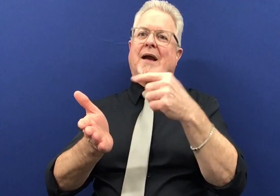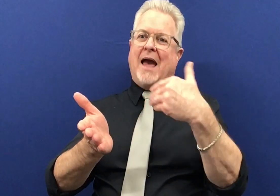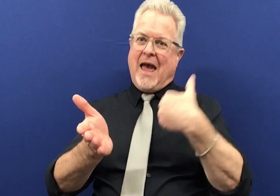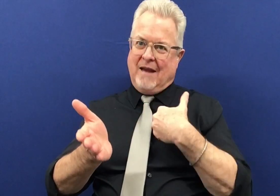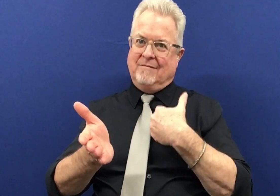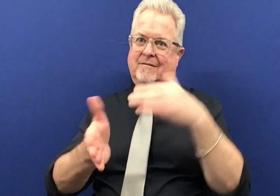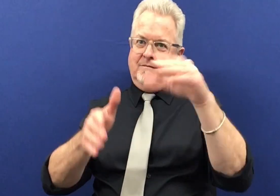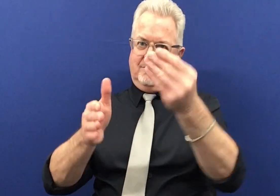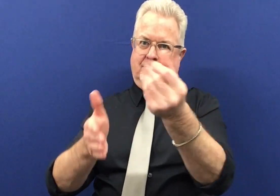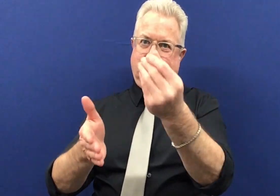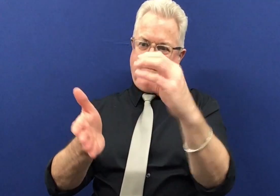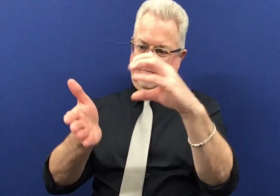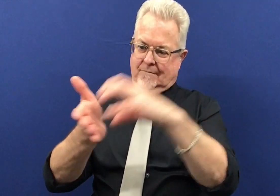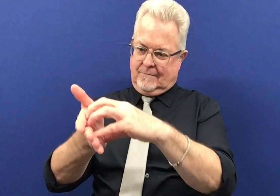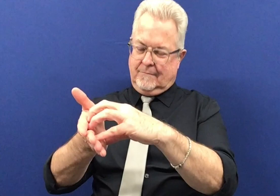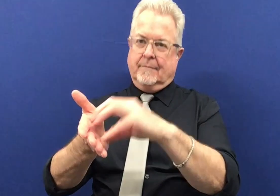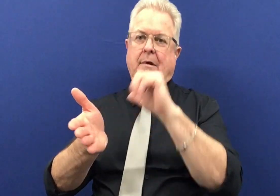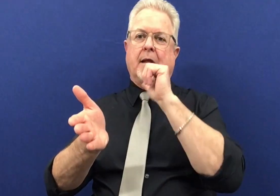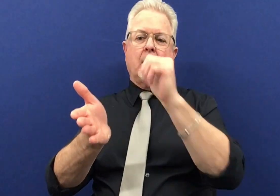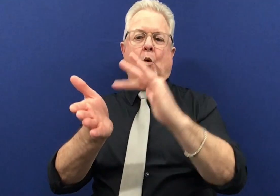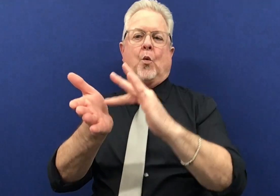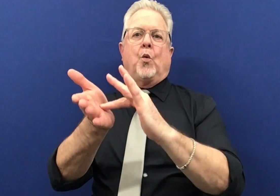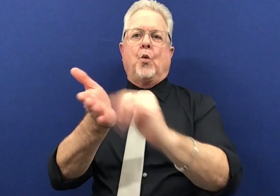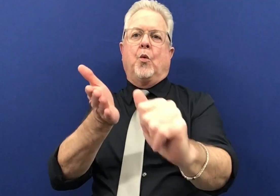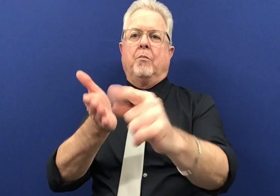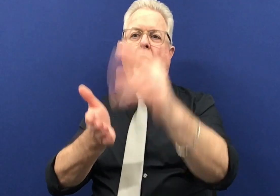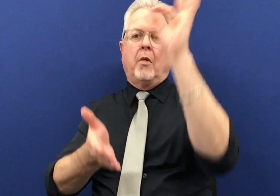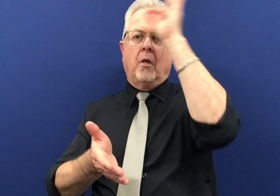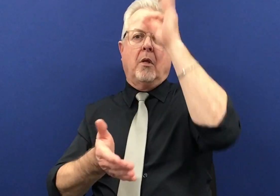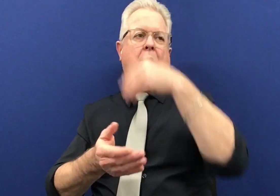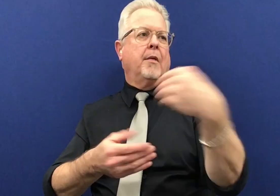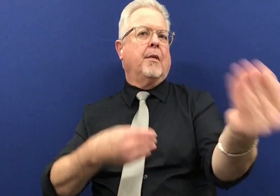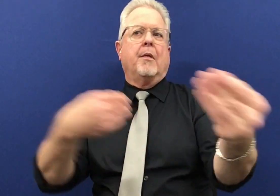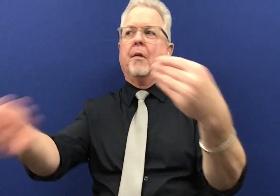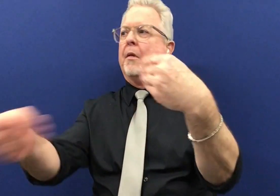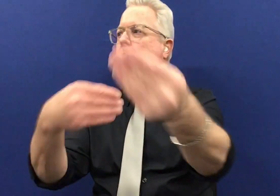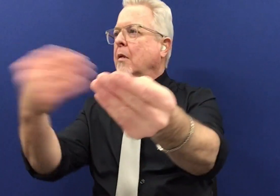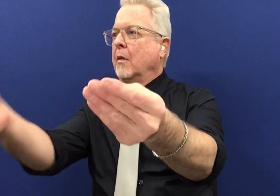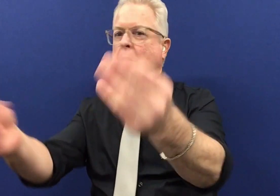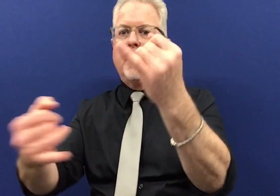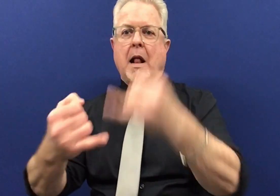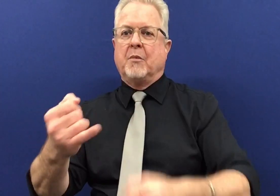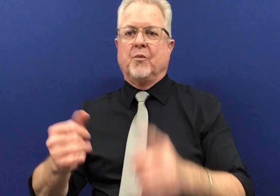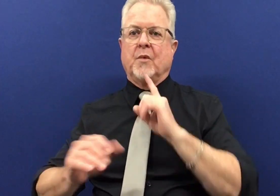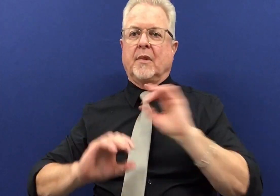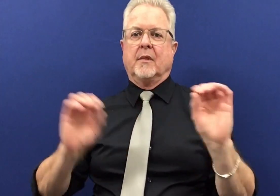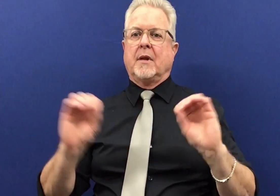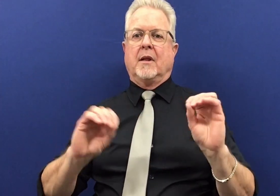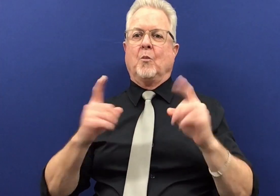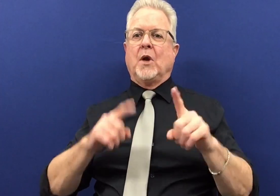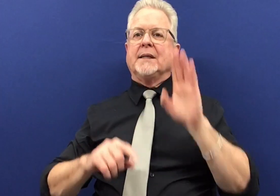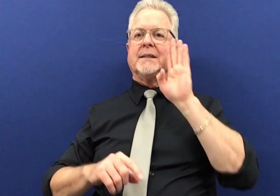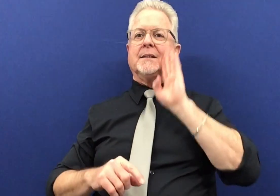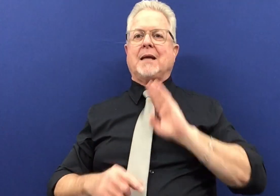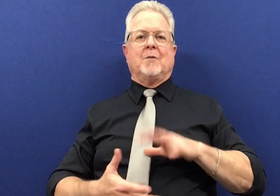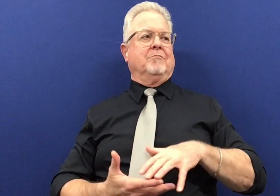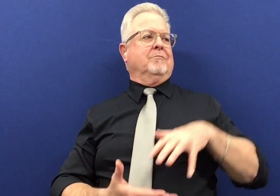and make sure that it has the legitimate amount of money that you put into it and that that card is not being drained by